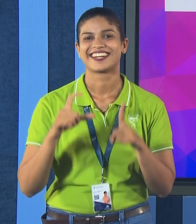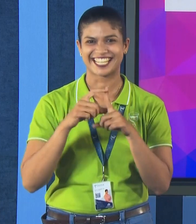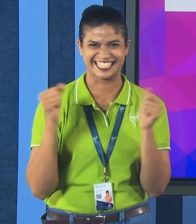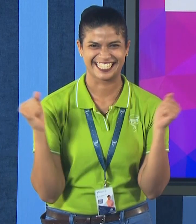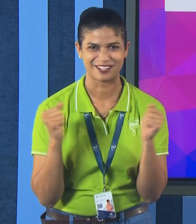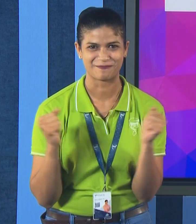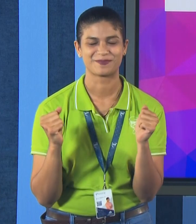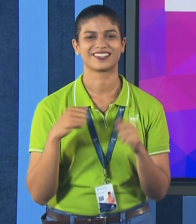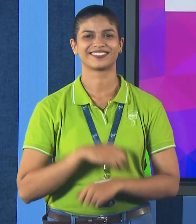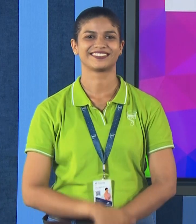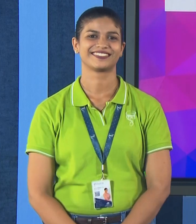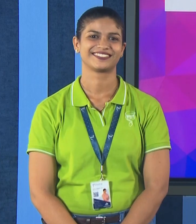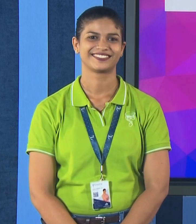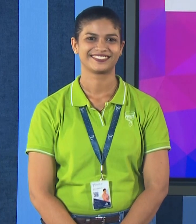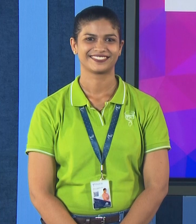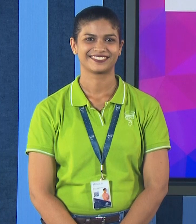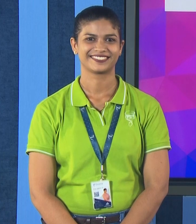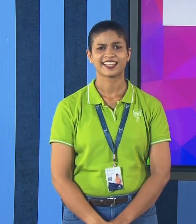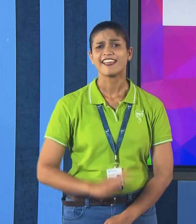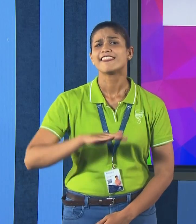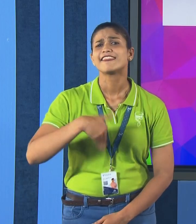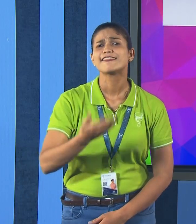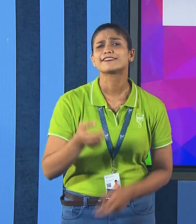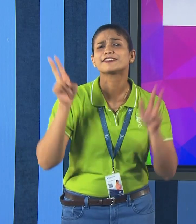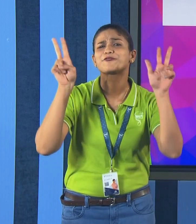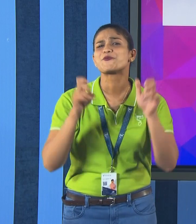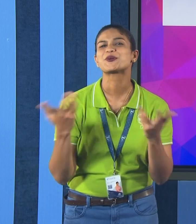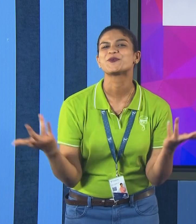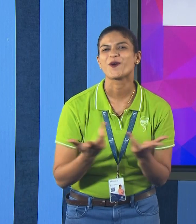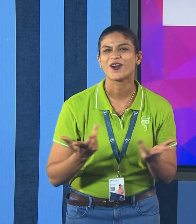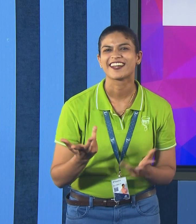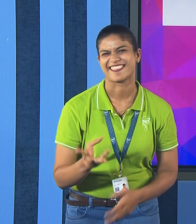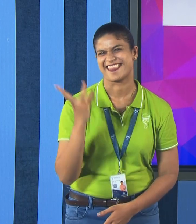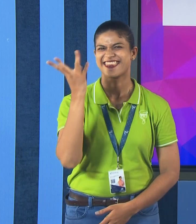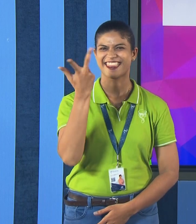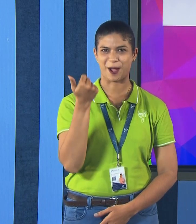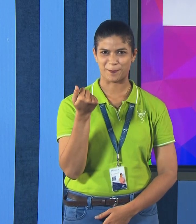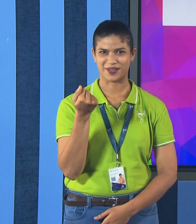December. Next topic, we are dealing with numbers.